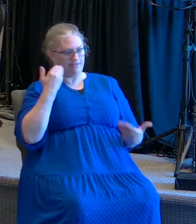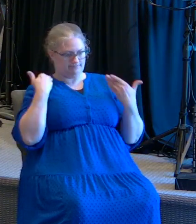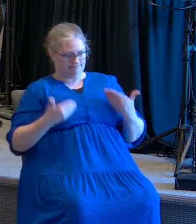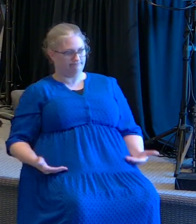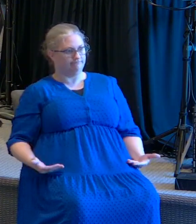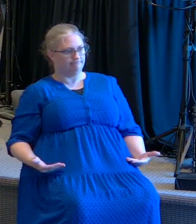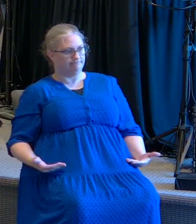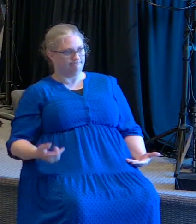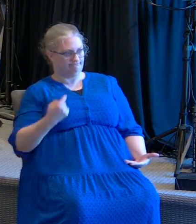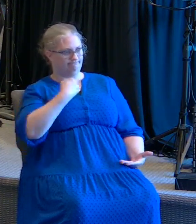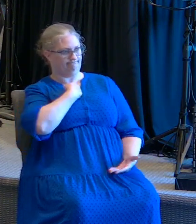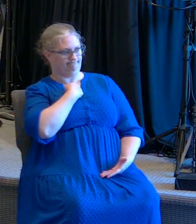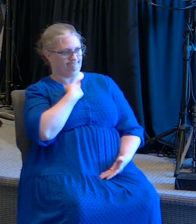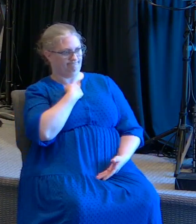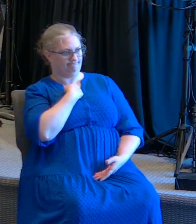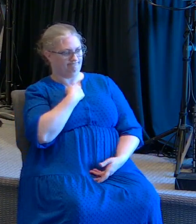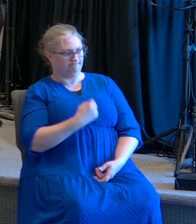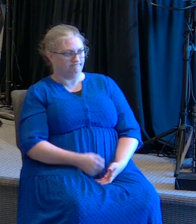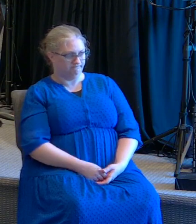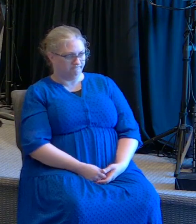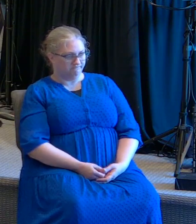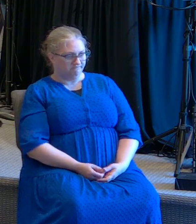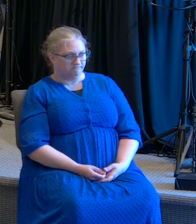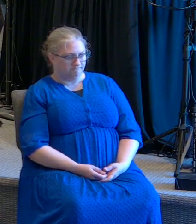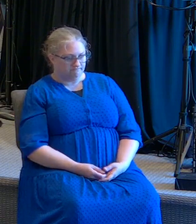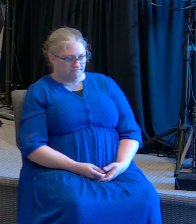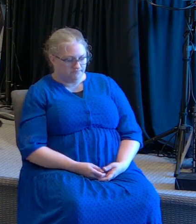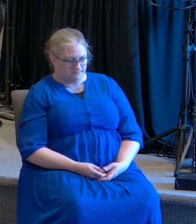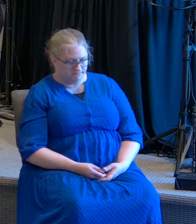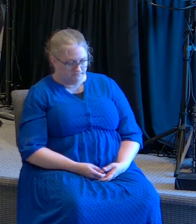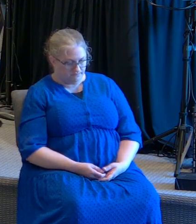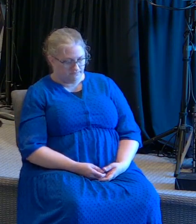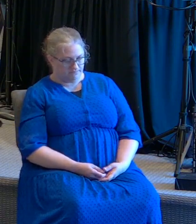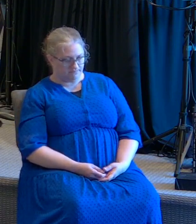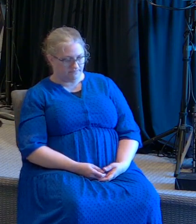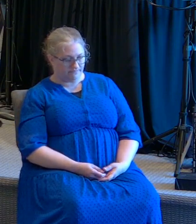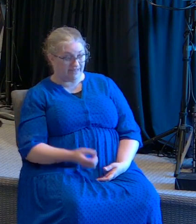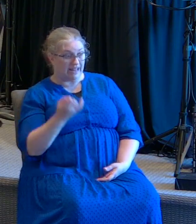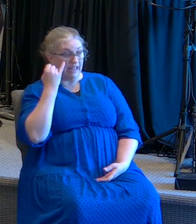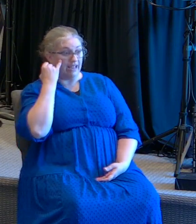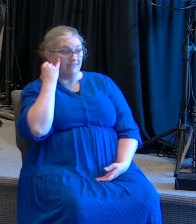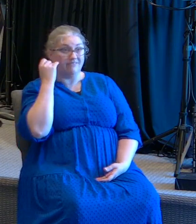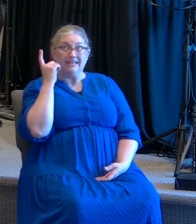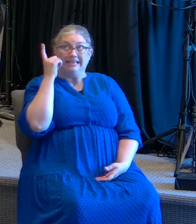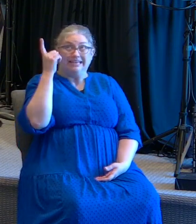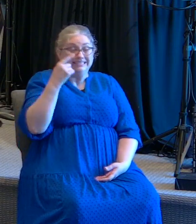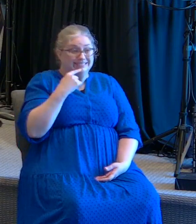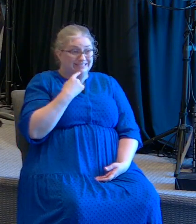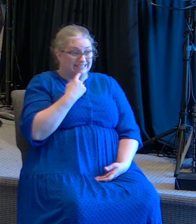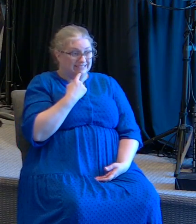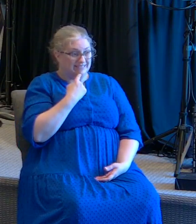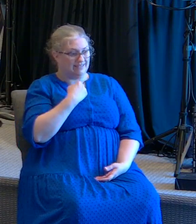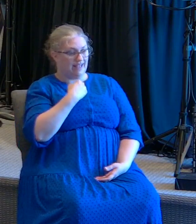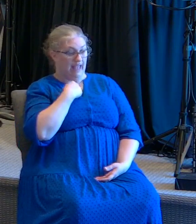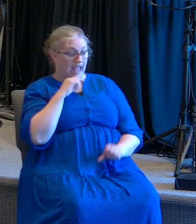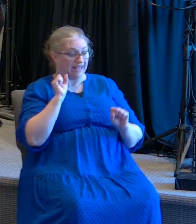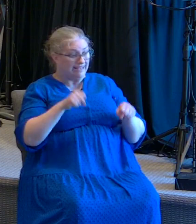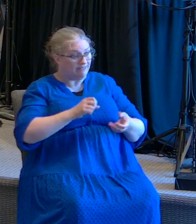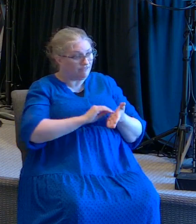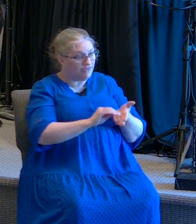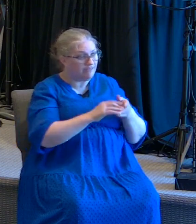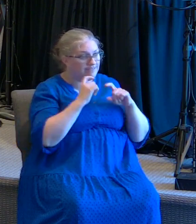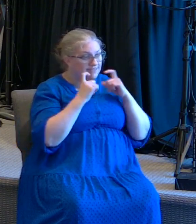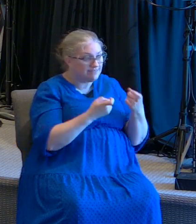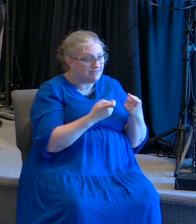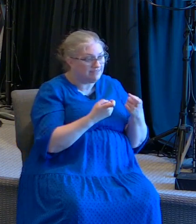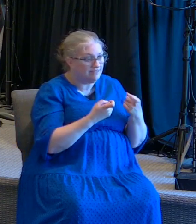declaración de que él era el Dios Todopoderoso. So if he says I can forgive sin, he's calling himself God. Y si